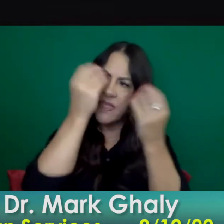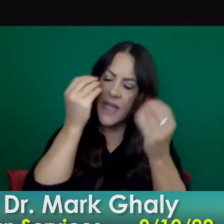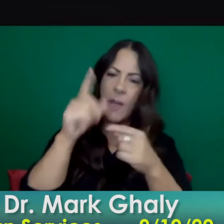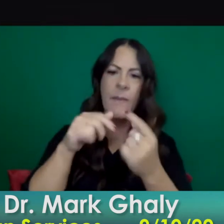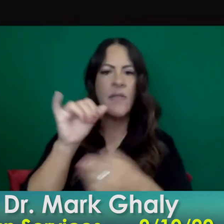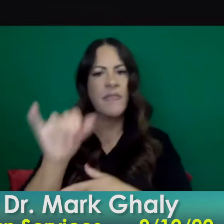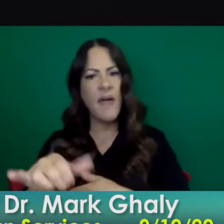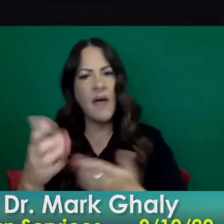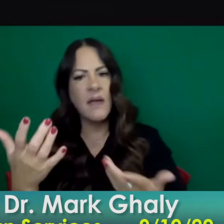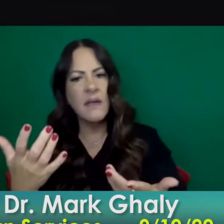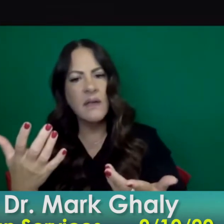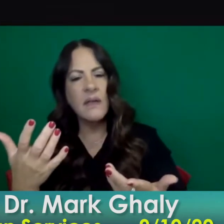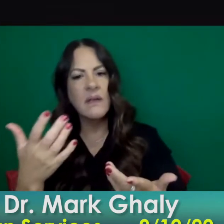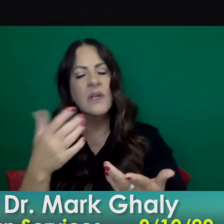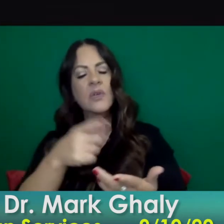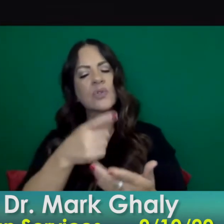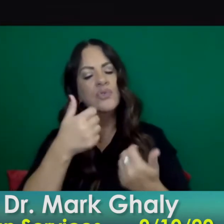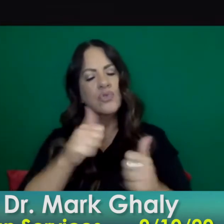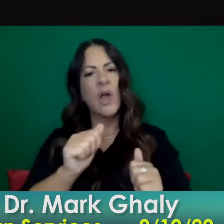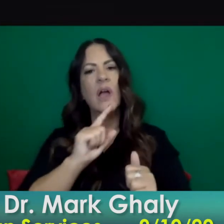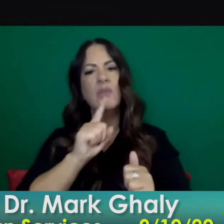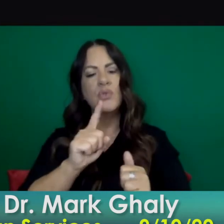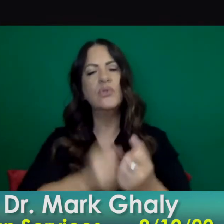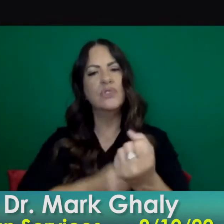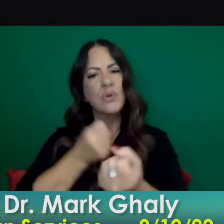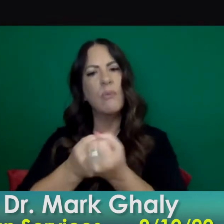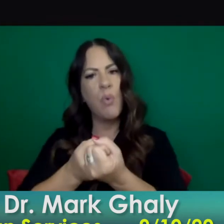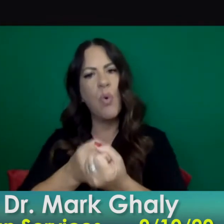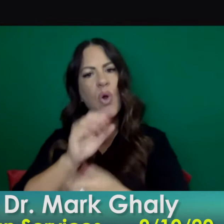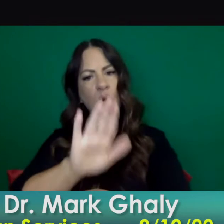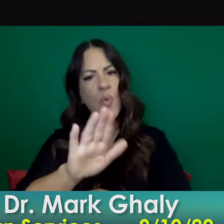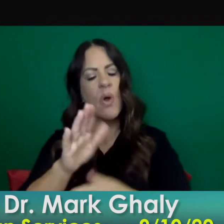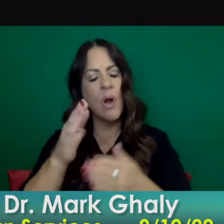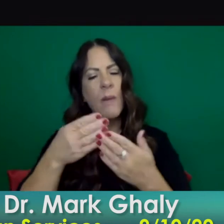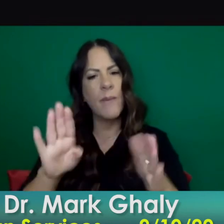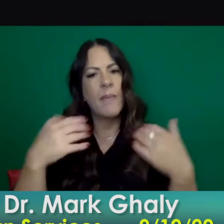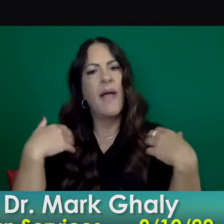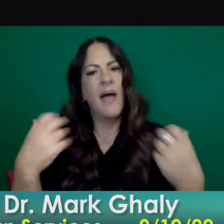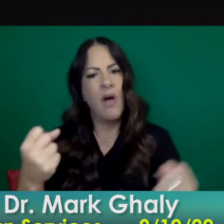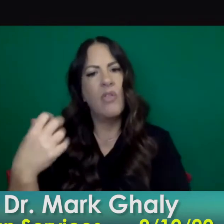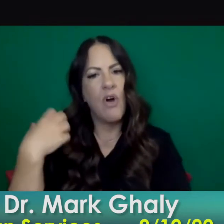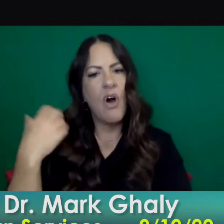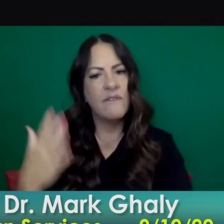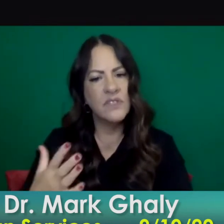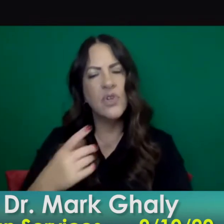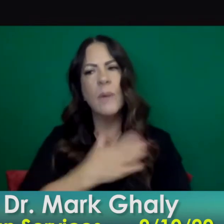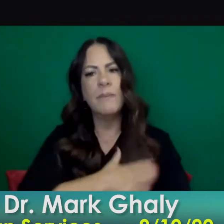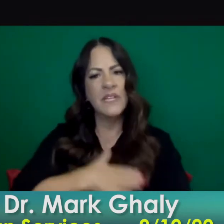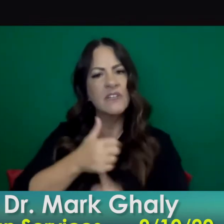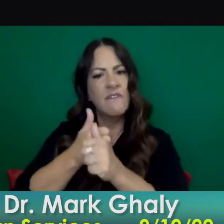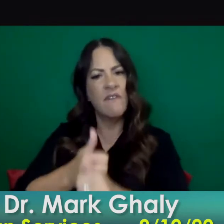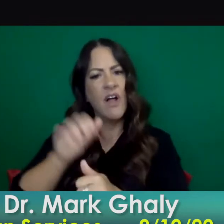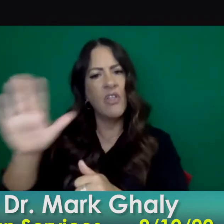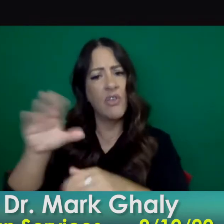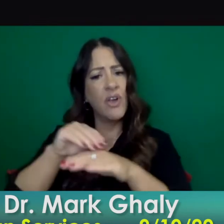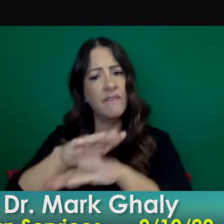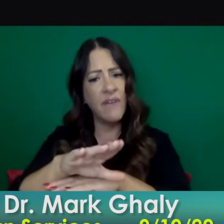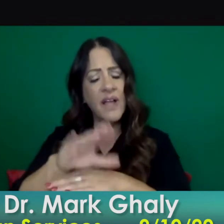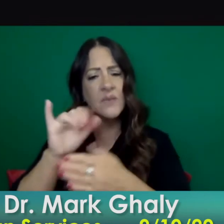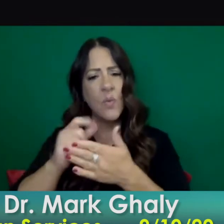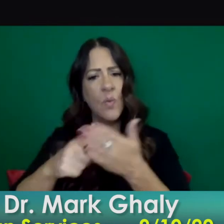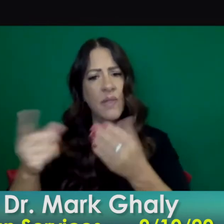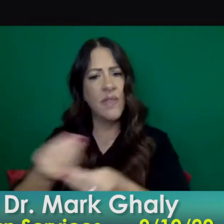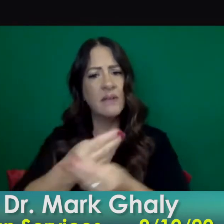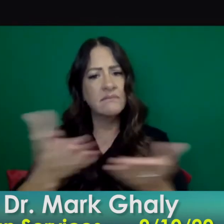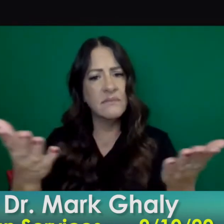um to to really work to support their health officers to follow their advice as it's put out and